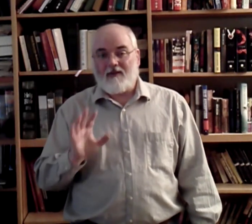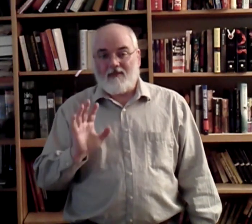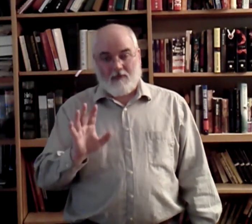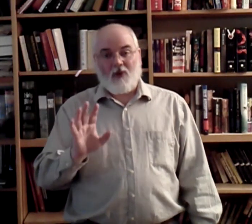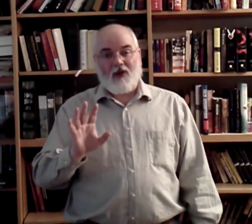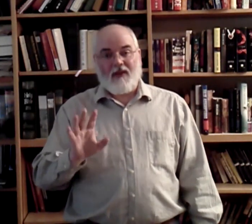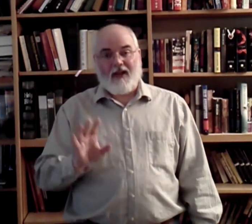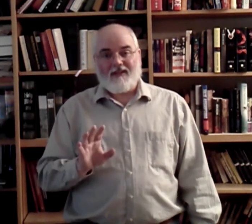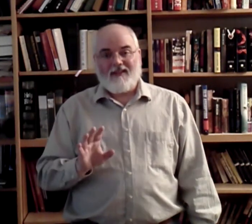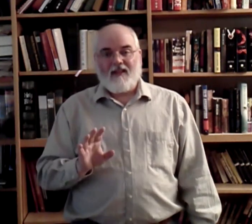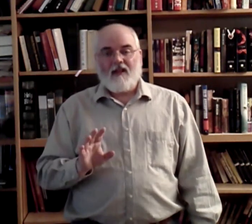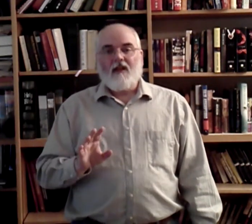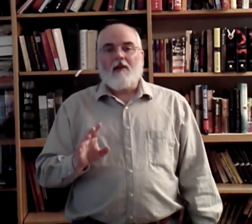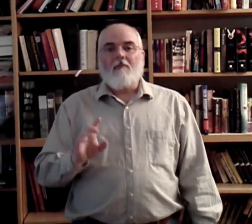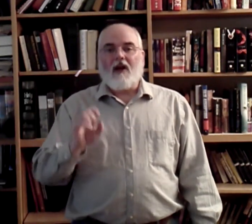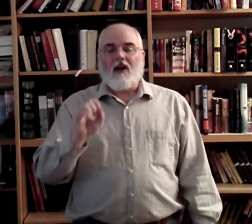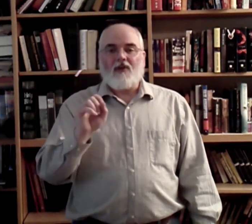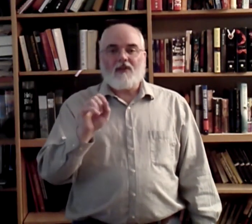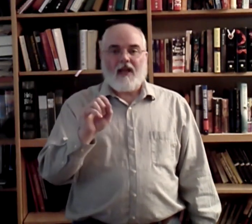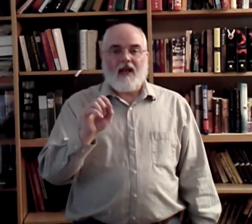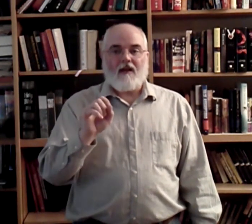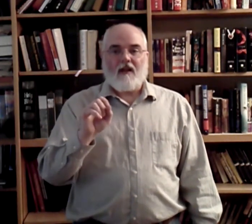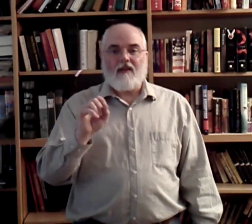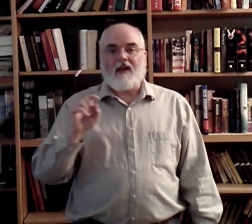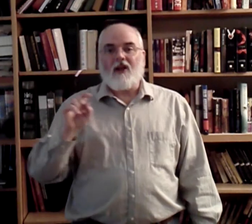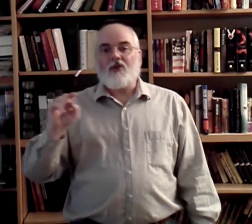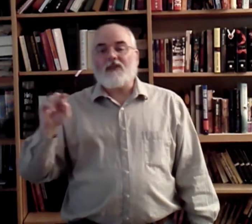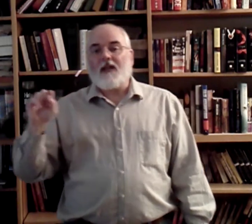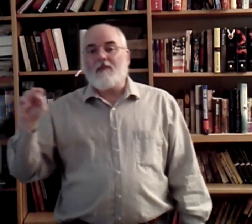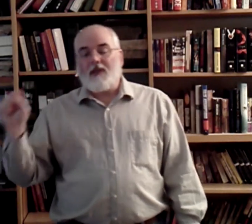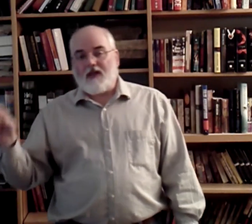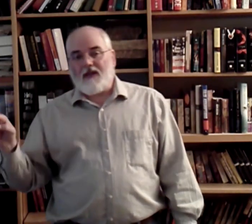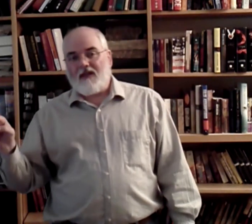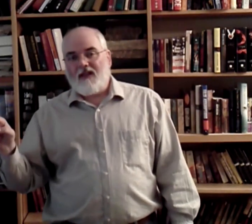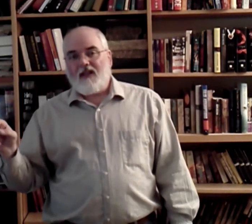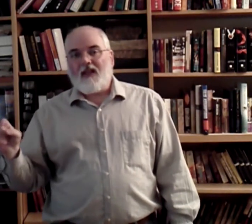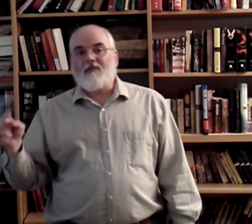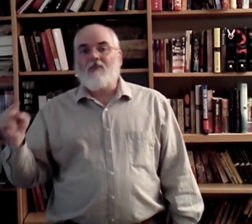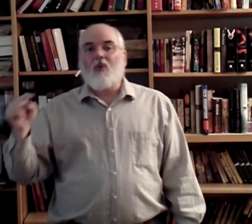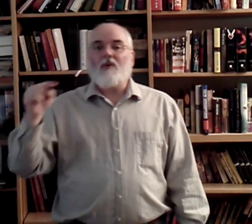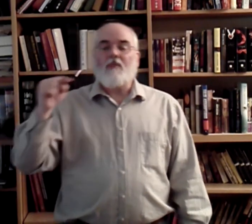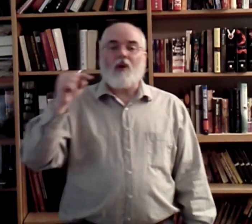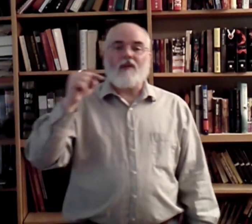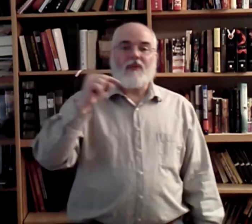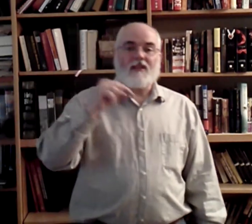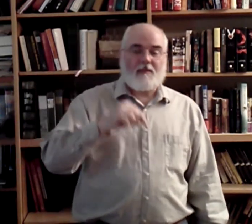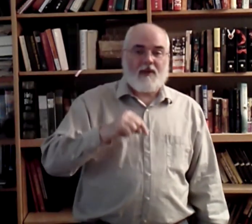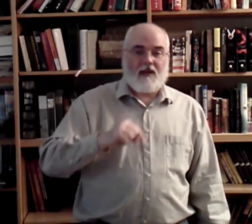applaud that. But, understand that understandability is more important than speed.